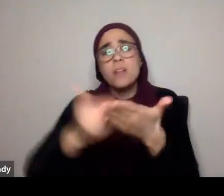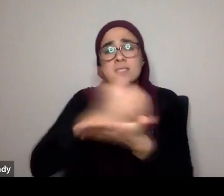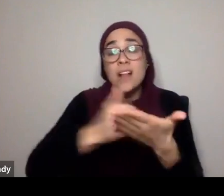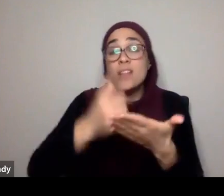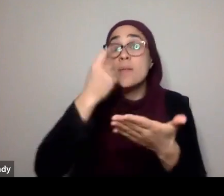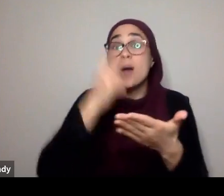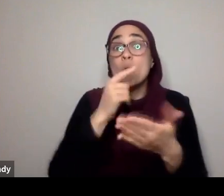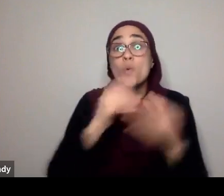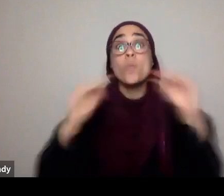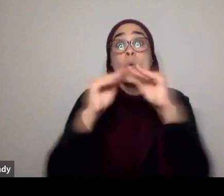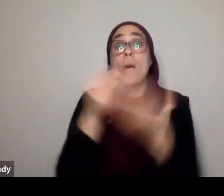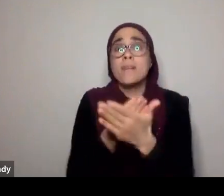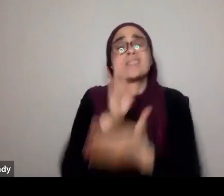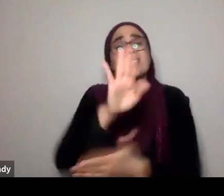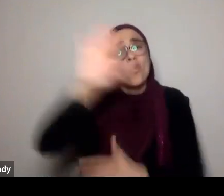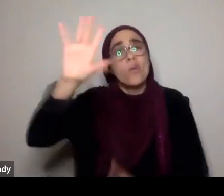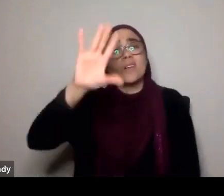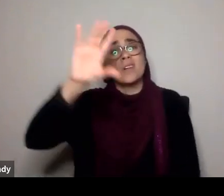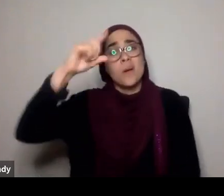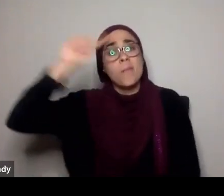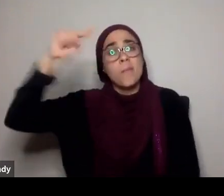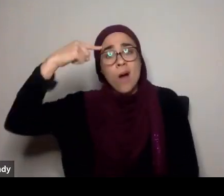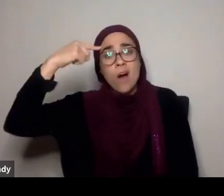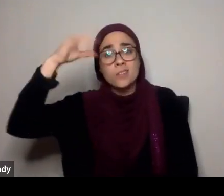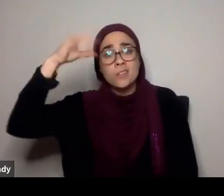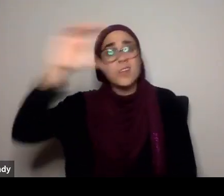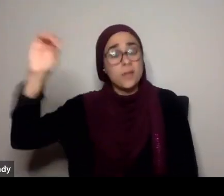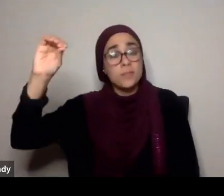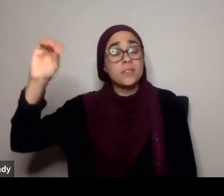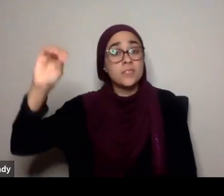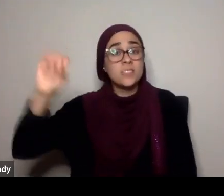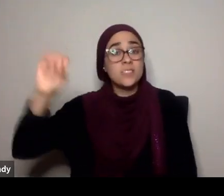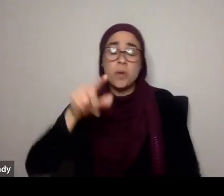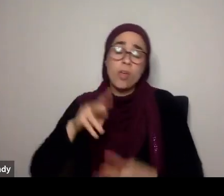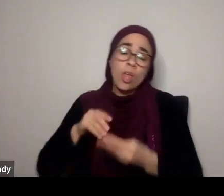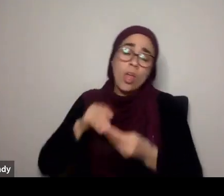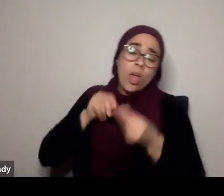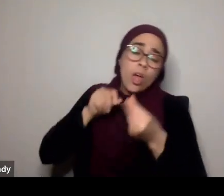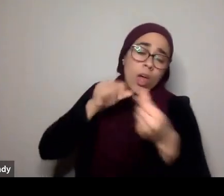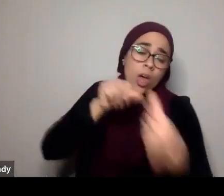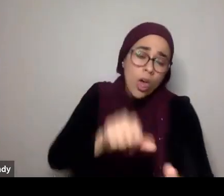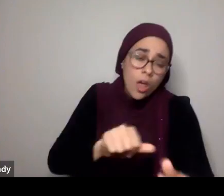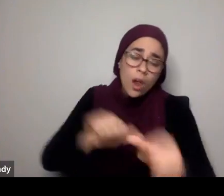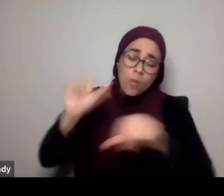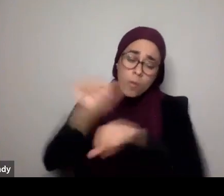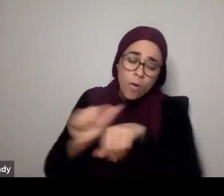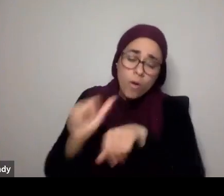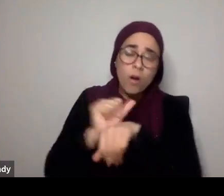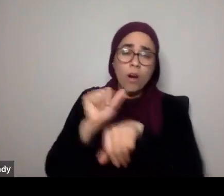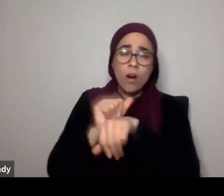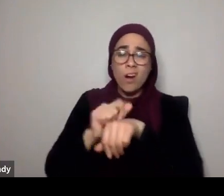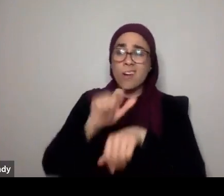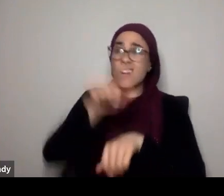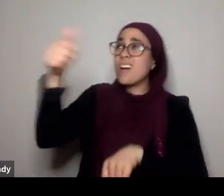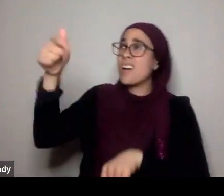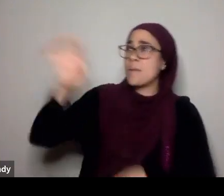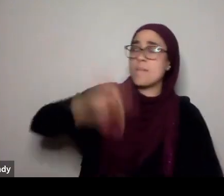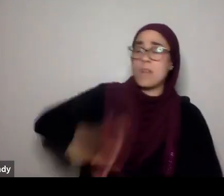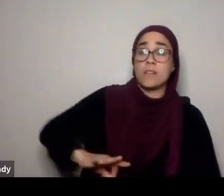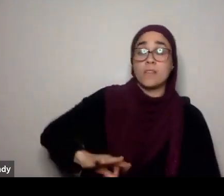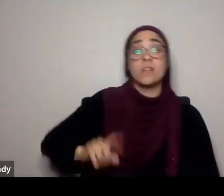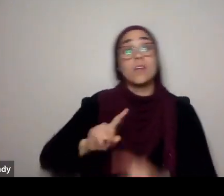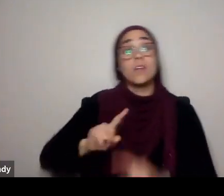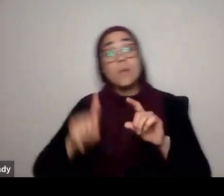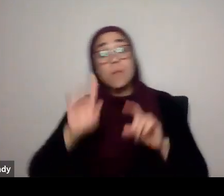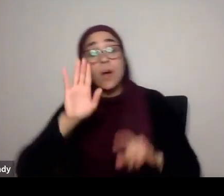yourself, so others can benefit. But your ibadah, your prayer, your zakah, the things that Allah tells you to do, they're not there